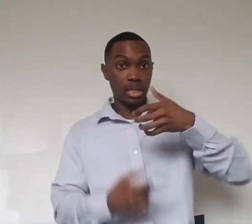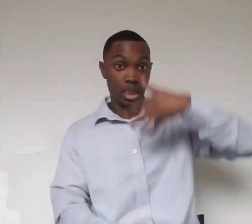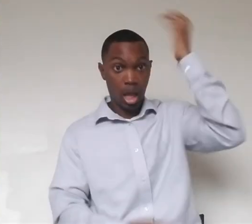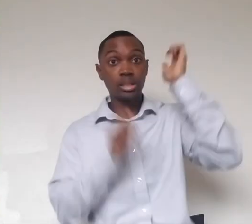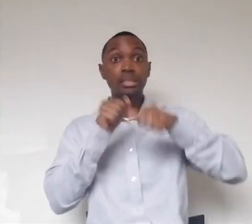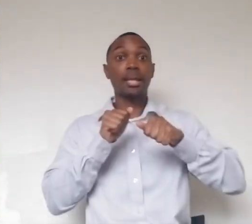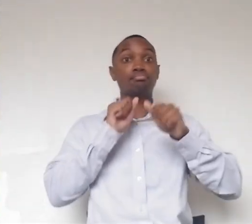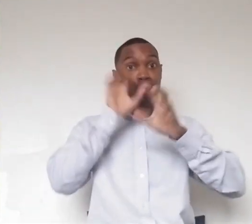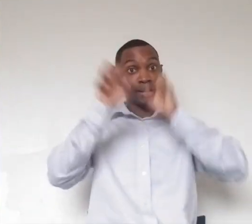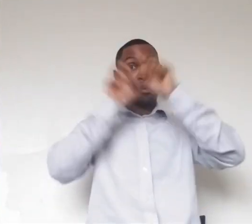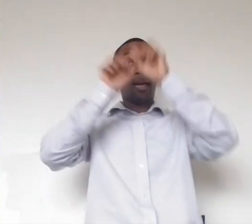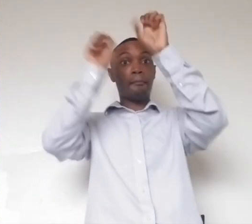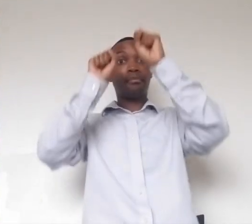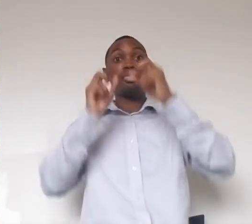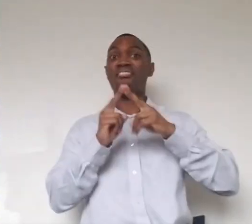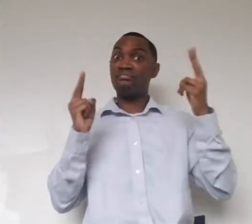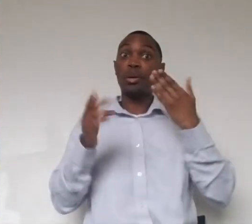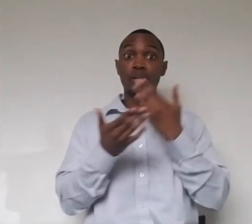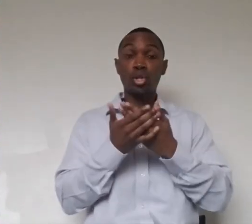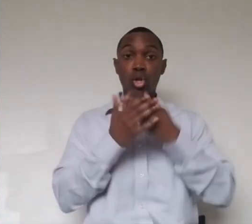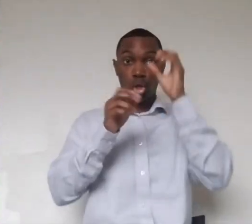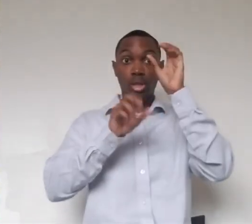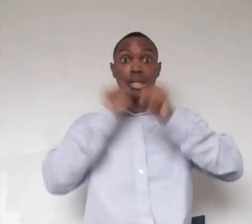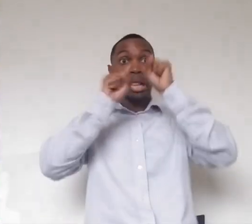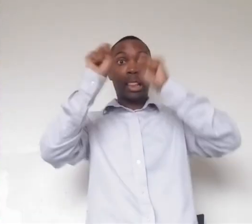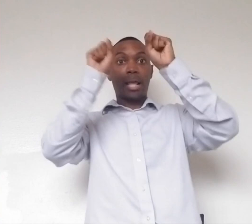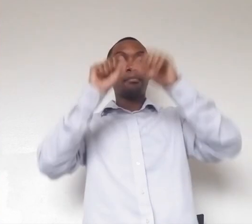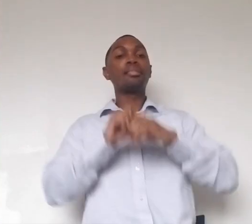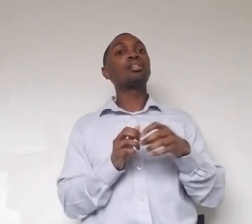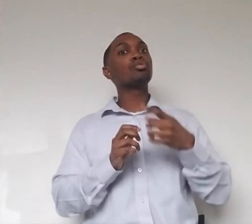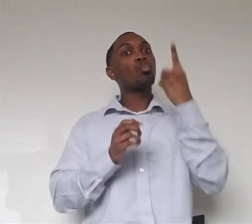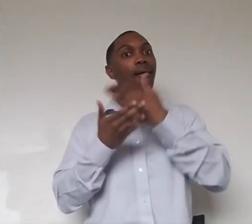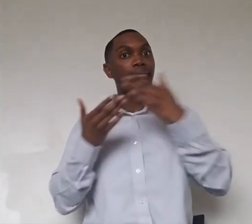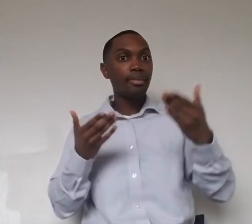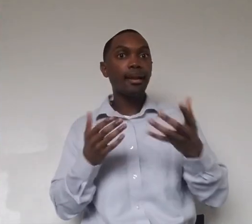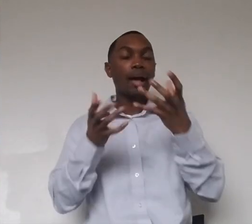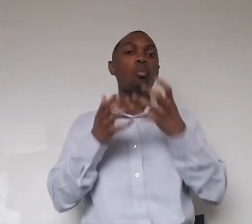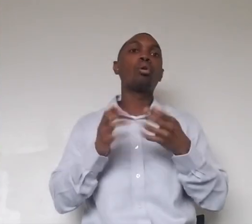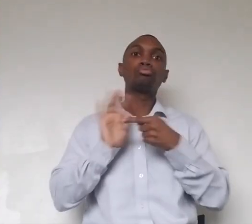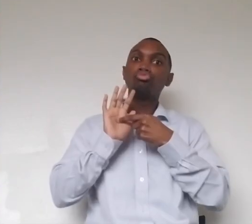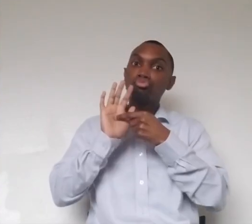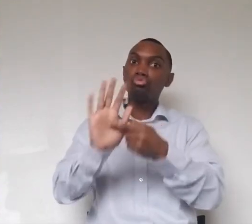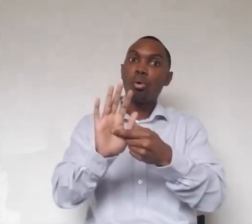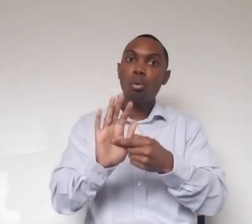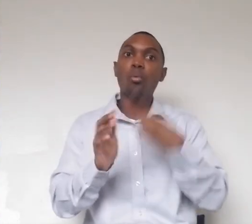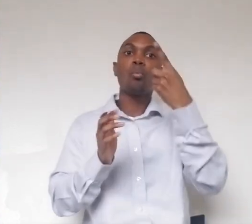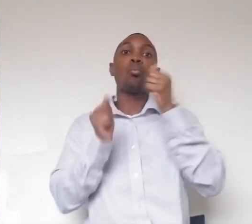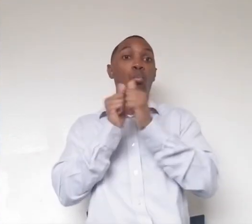They're actually very good climbers. And that's one of the features of lions that we're hoping to highlight with our new tree that we've built into our habitat back there.